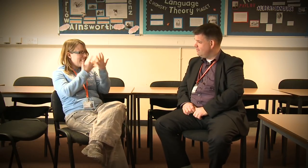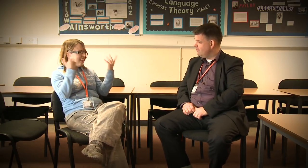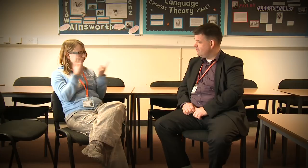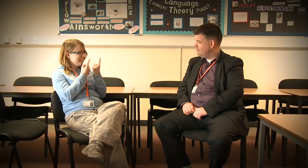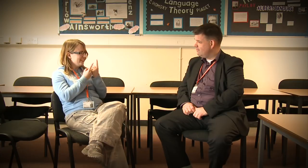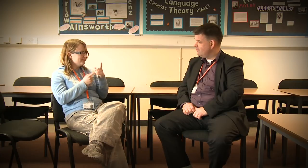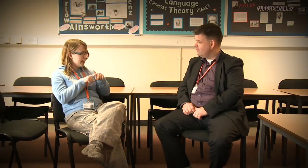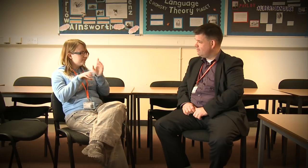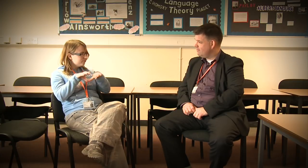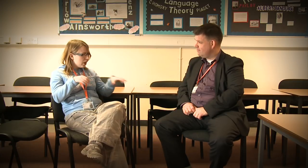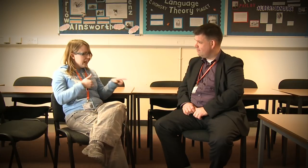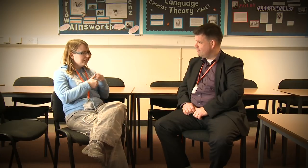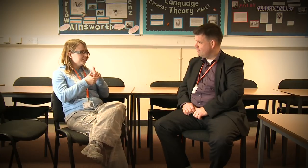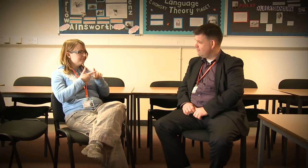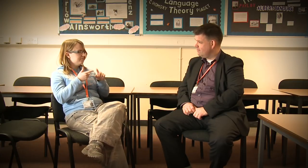plastering, tiling, painting and decorating.